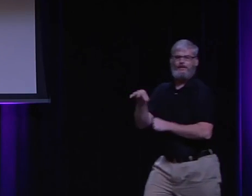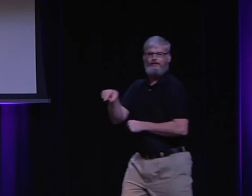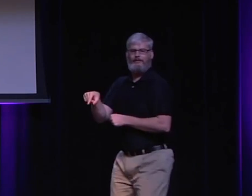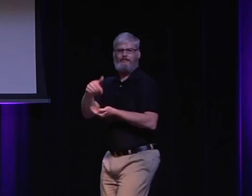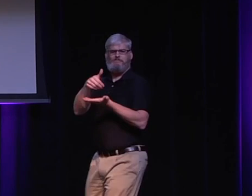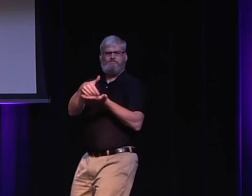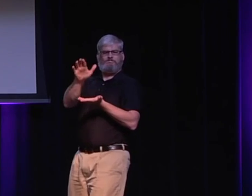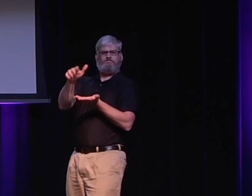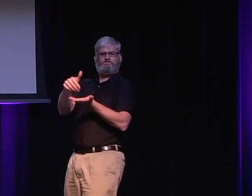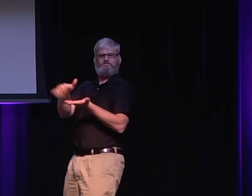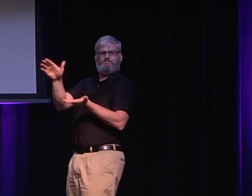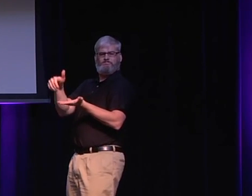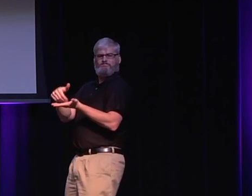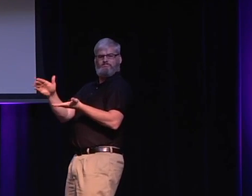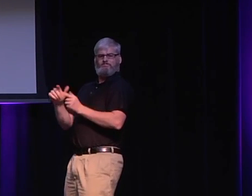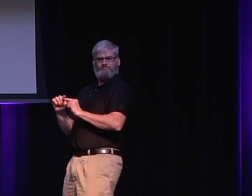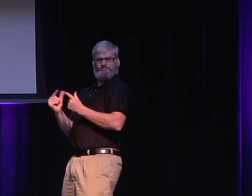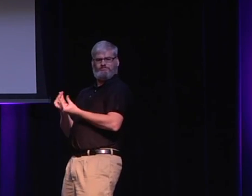instead of a rejecting